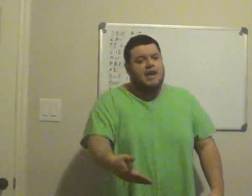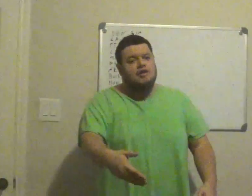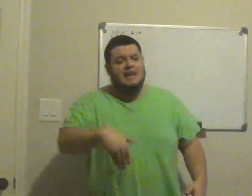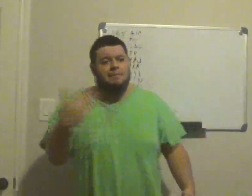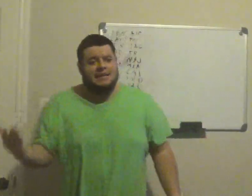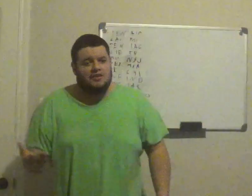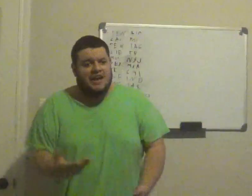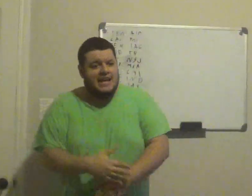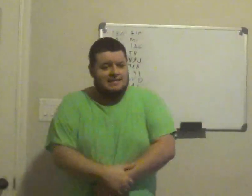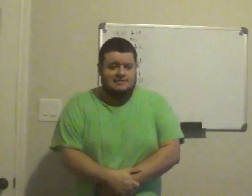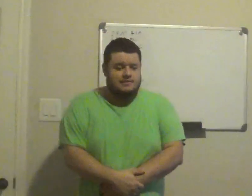Carolina play in Las Vegas,